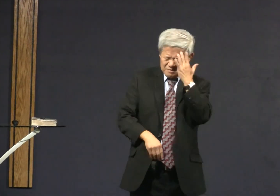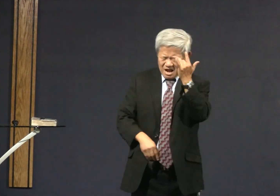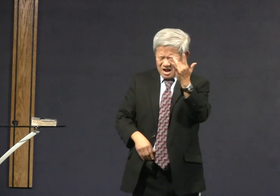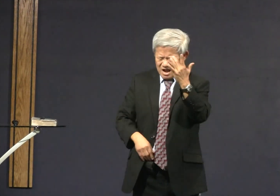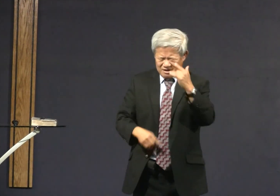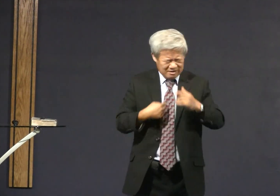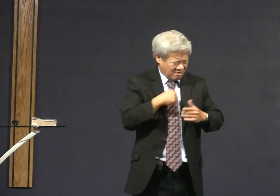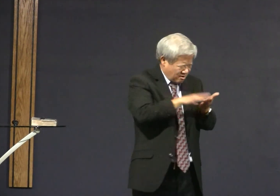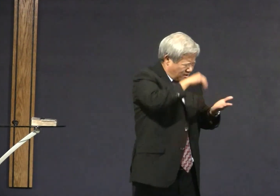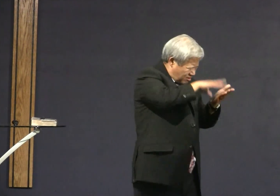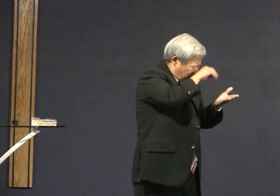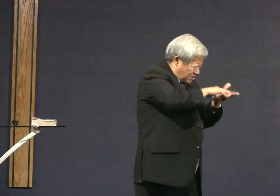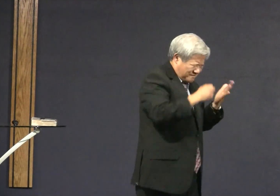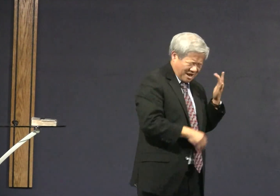power than Samhain.